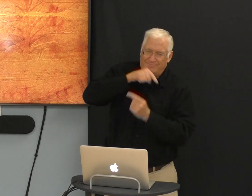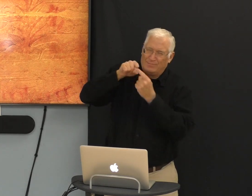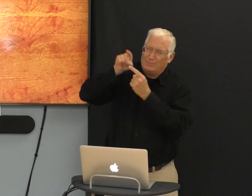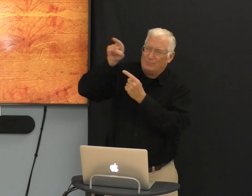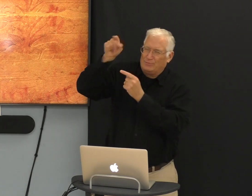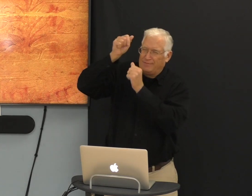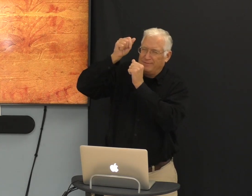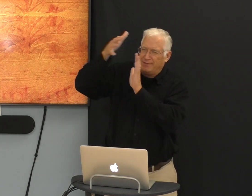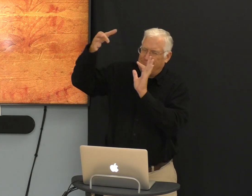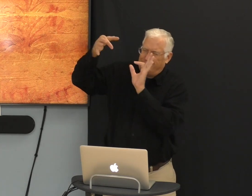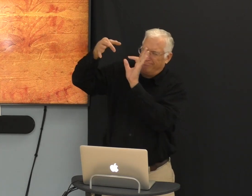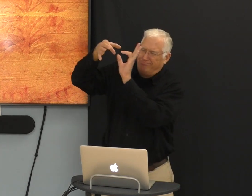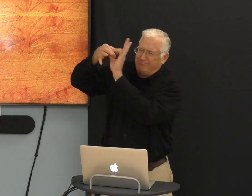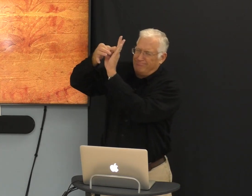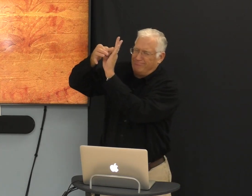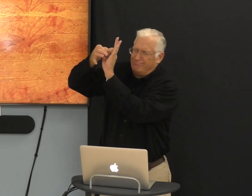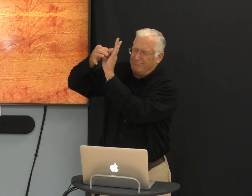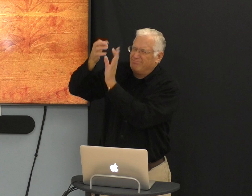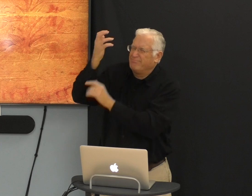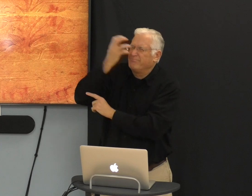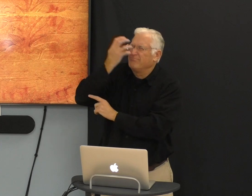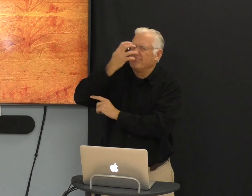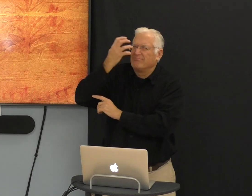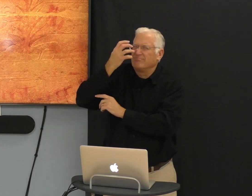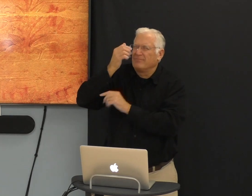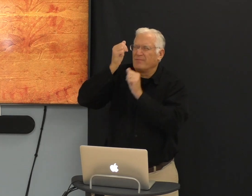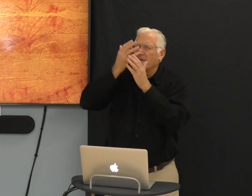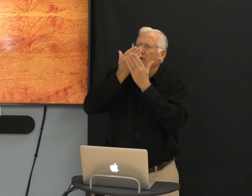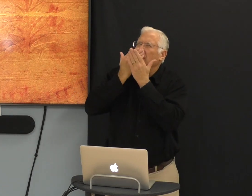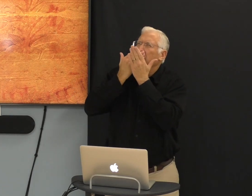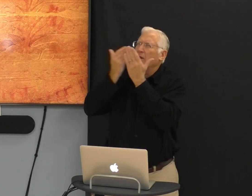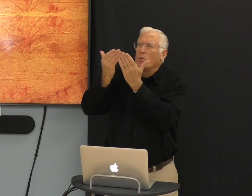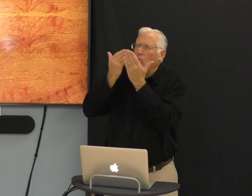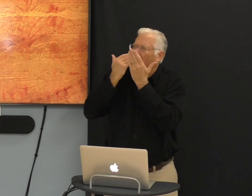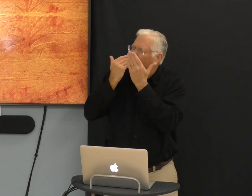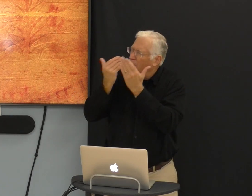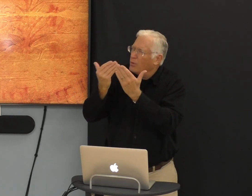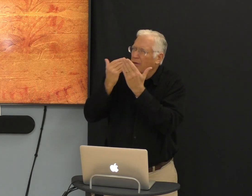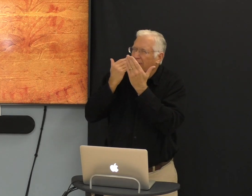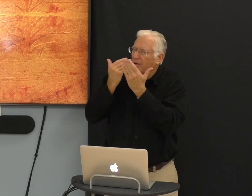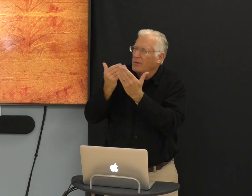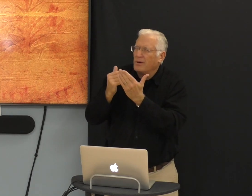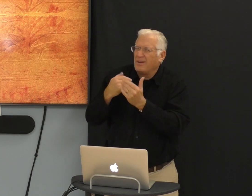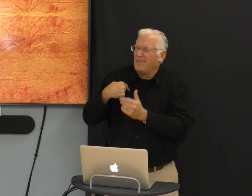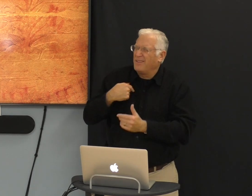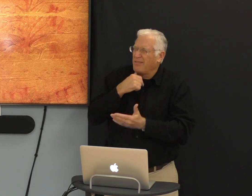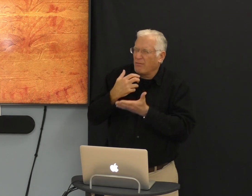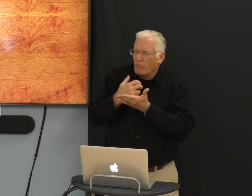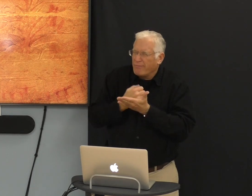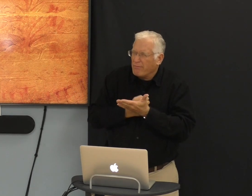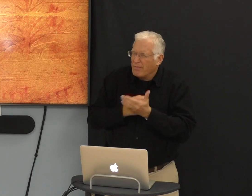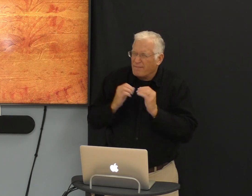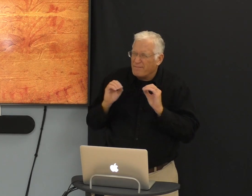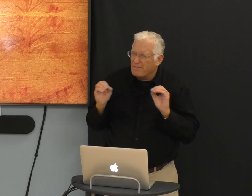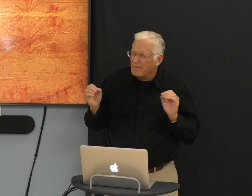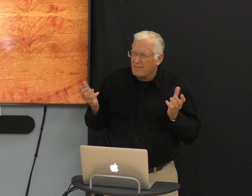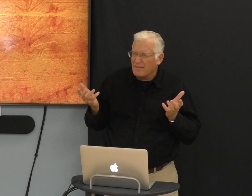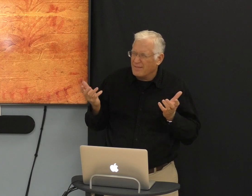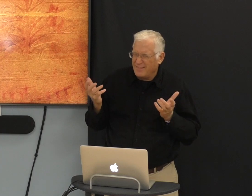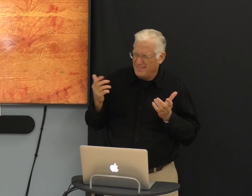connection to God. To you. That is so awesome. Thank you. We don't deserve it.